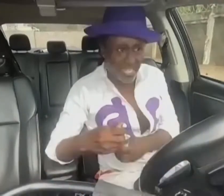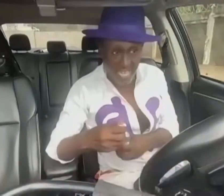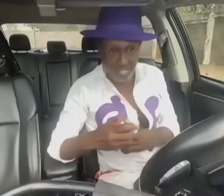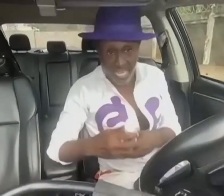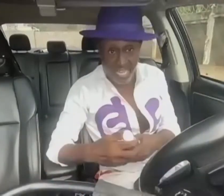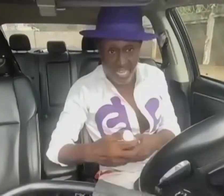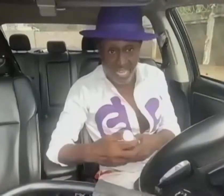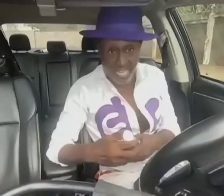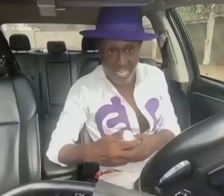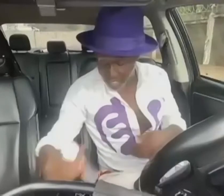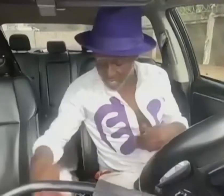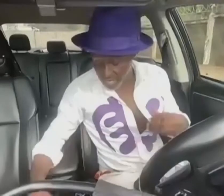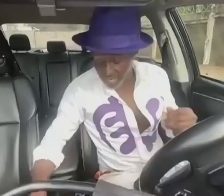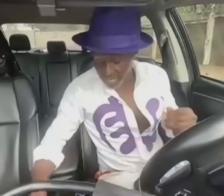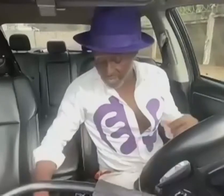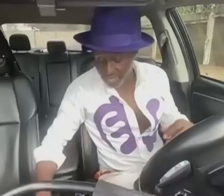sanitizer. My hand is broke.